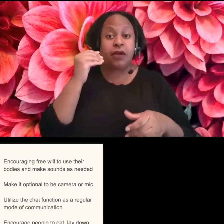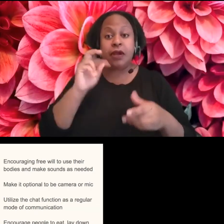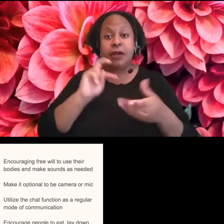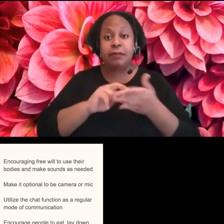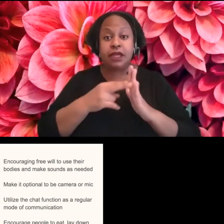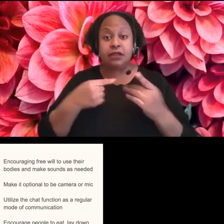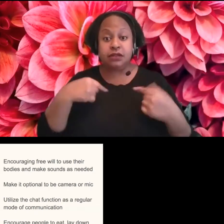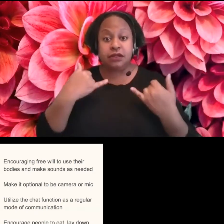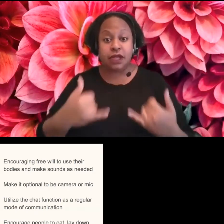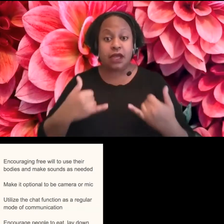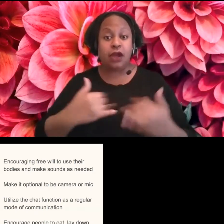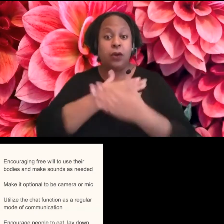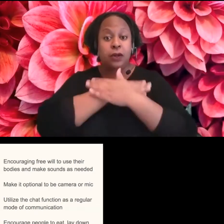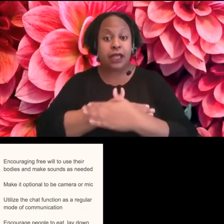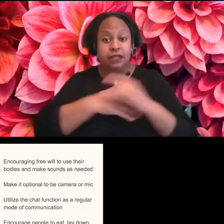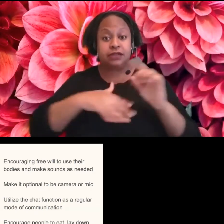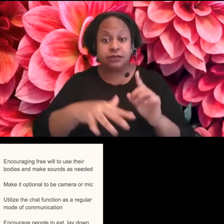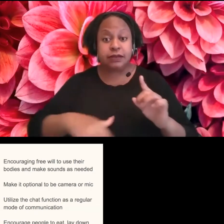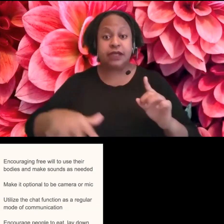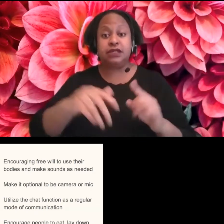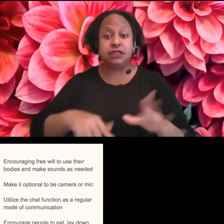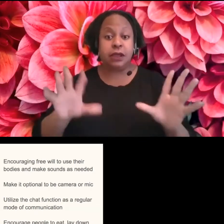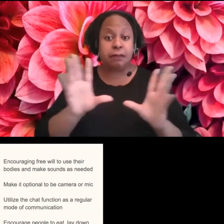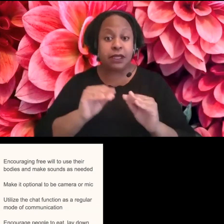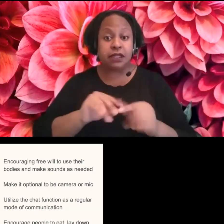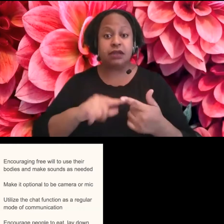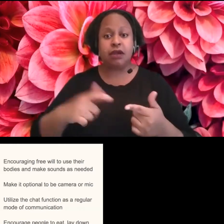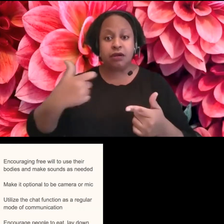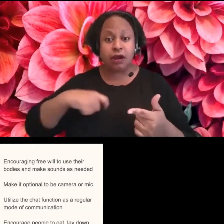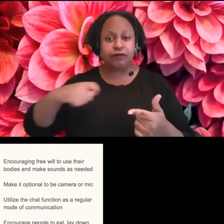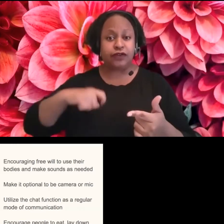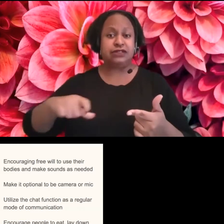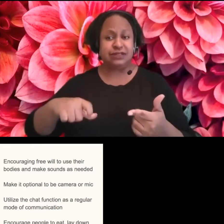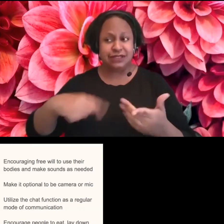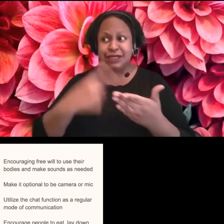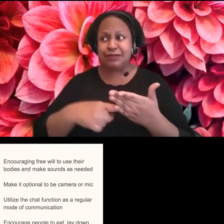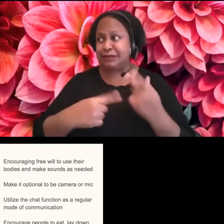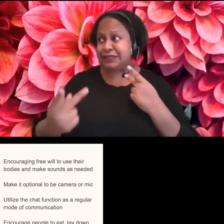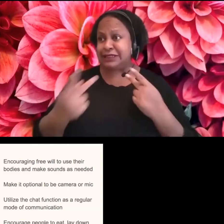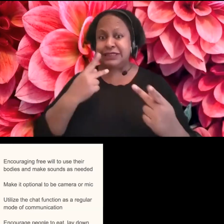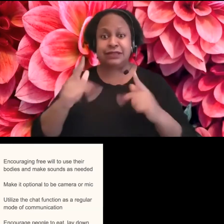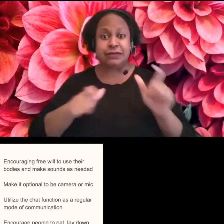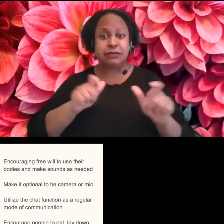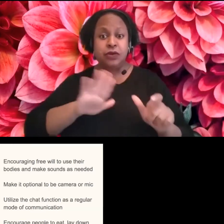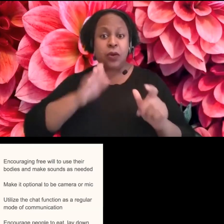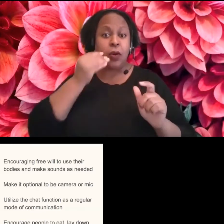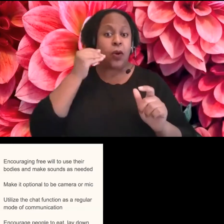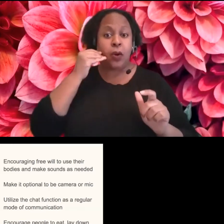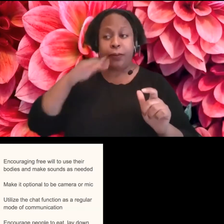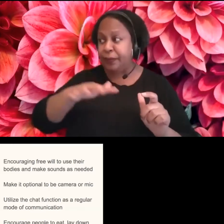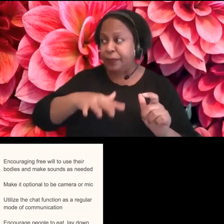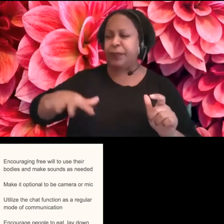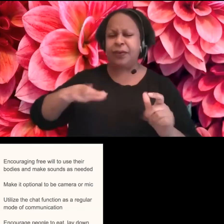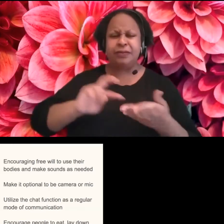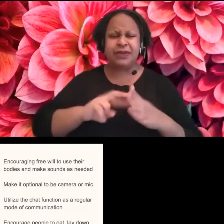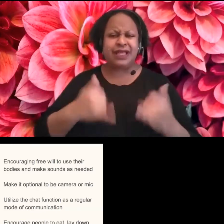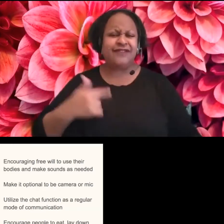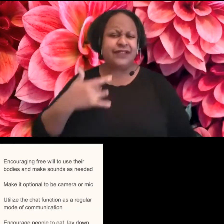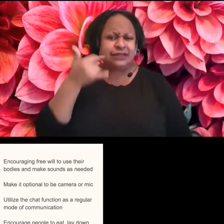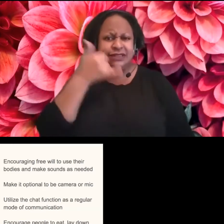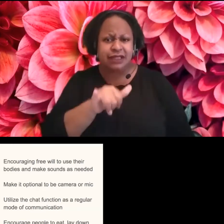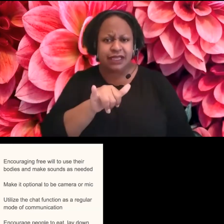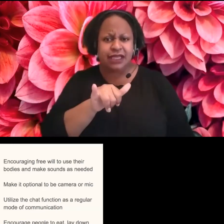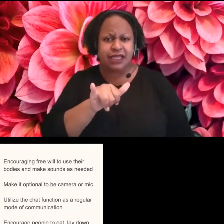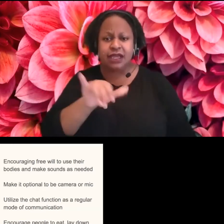meetings or conferences is that we are being welcomed into each other's homes. So we, it's, it's a little silly almost to insist